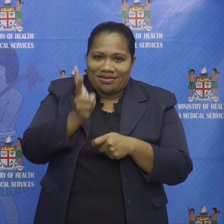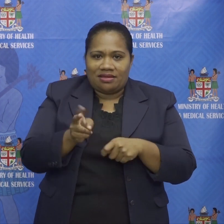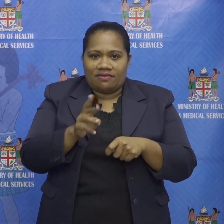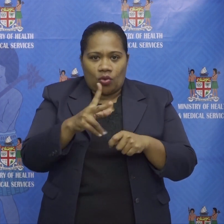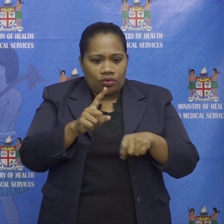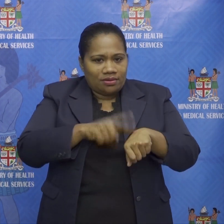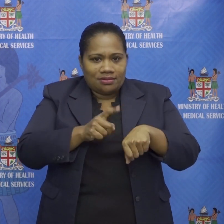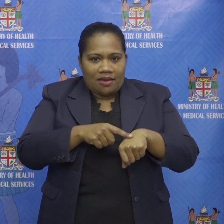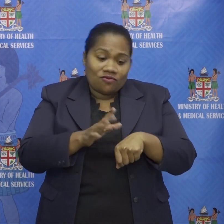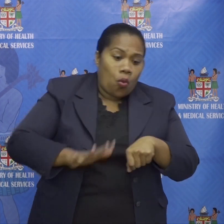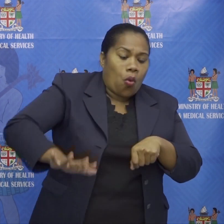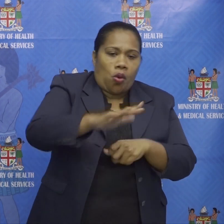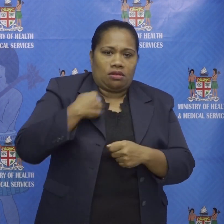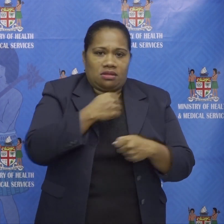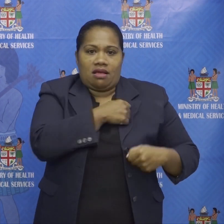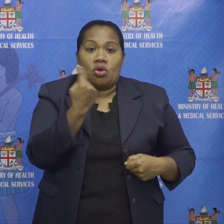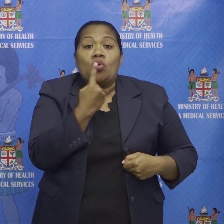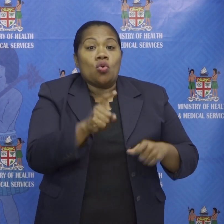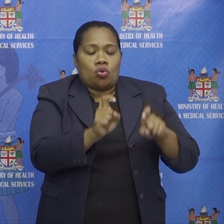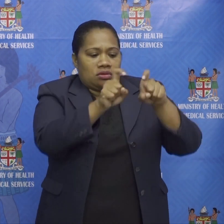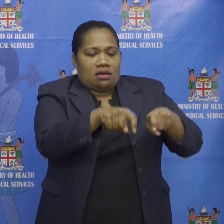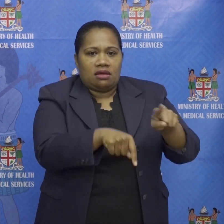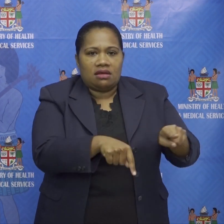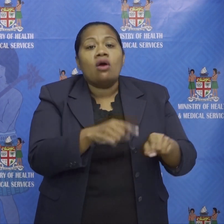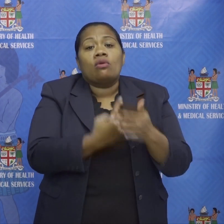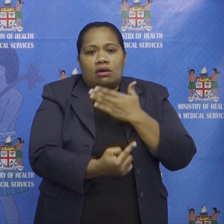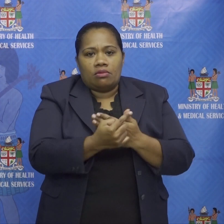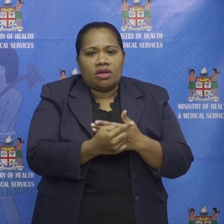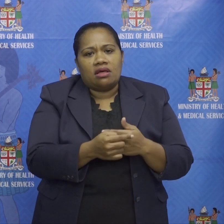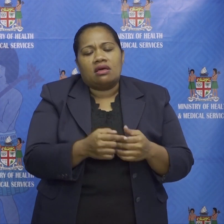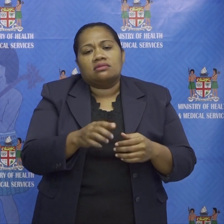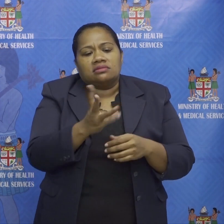heroes who have been recent who have been separated far too long from their families